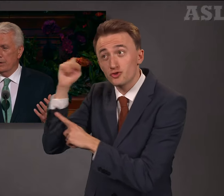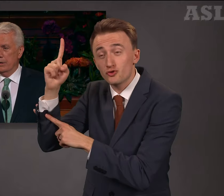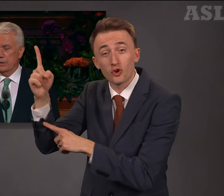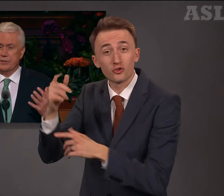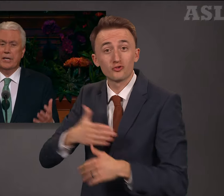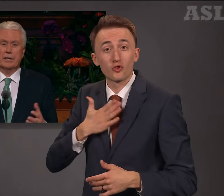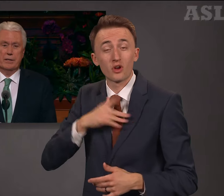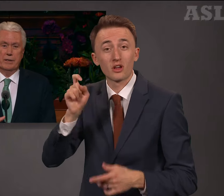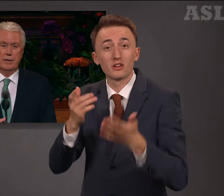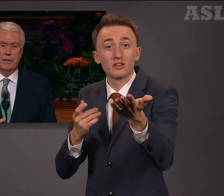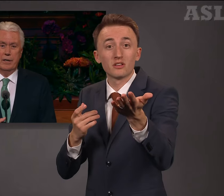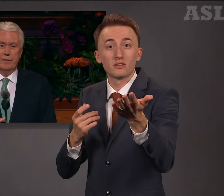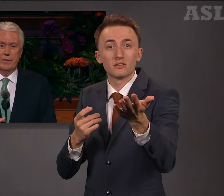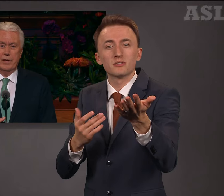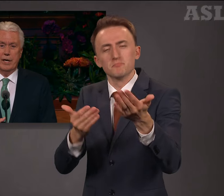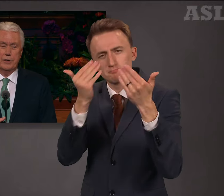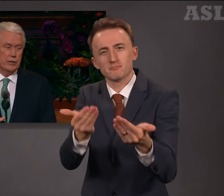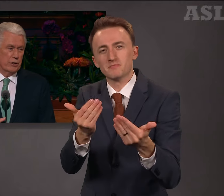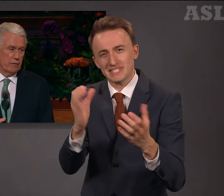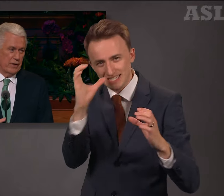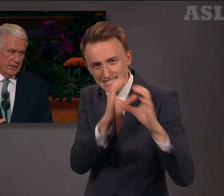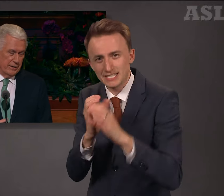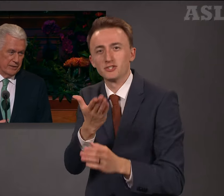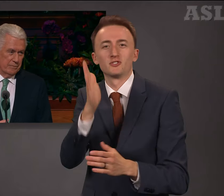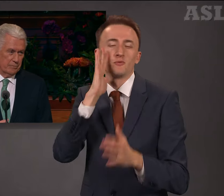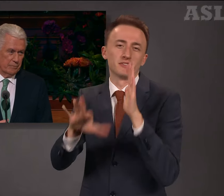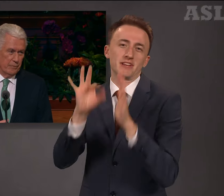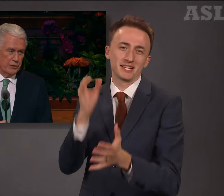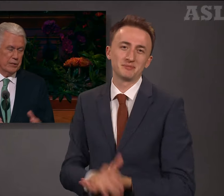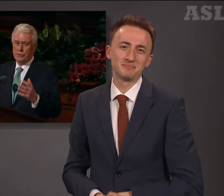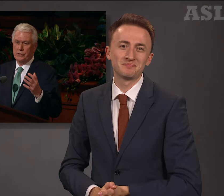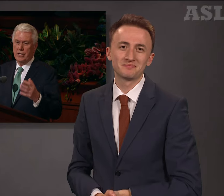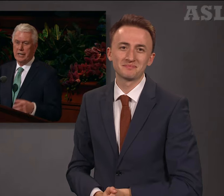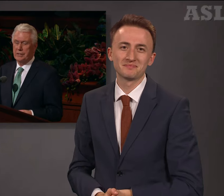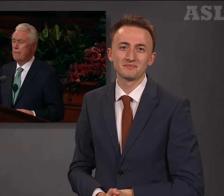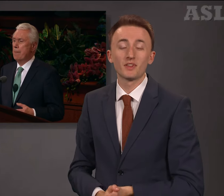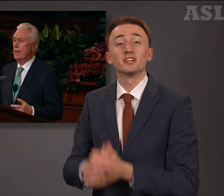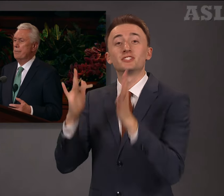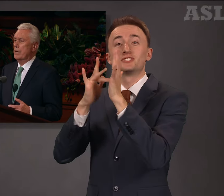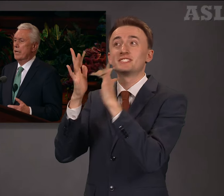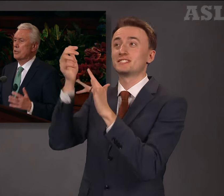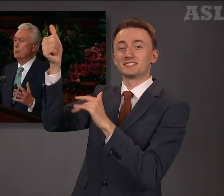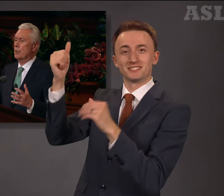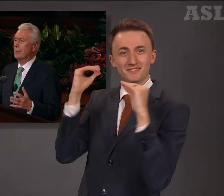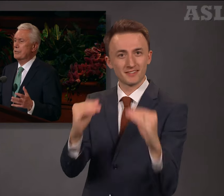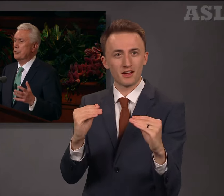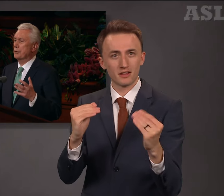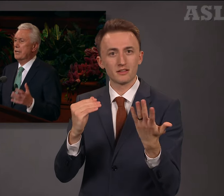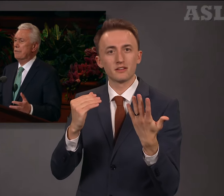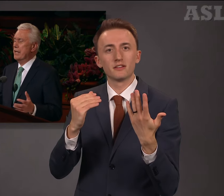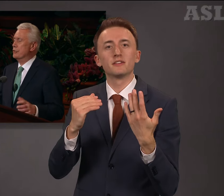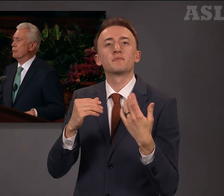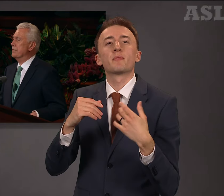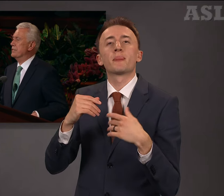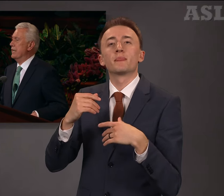If if ye shall find. Jesus taught, it is more blessed to give than to receive.